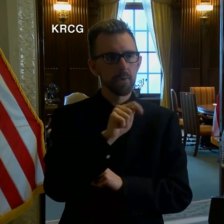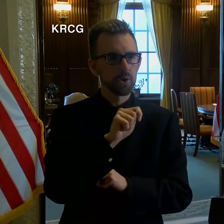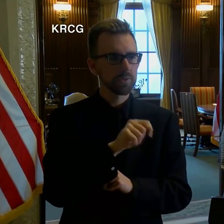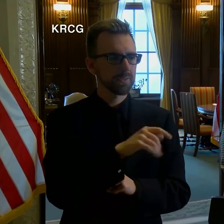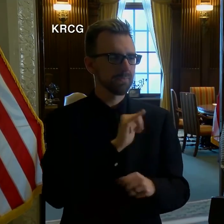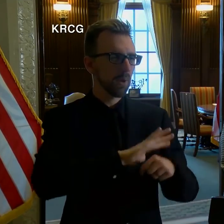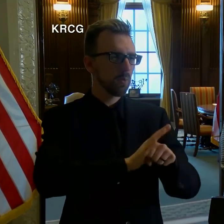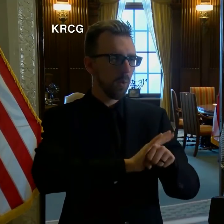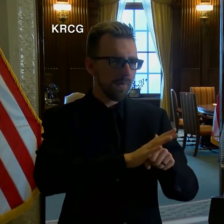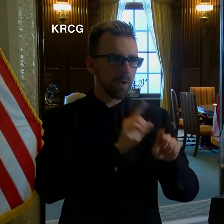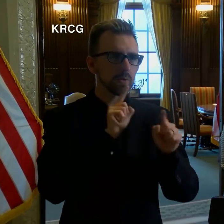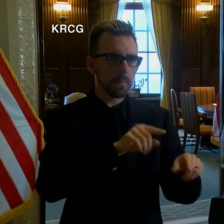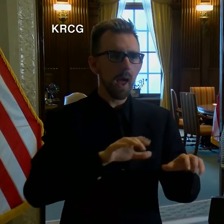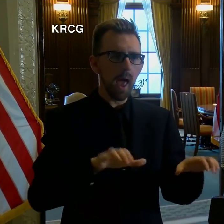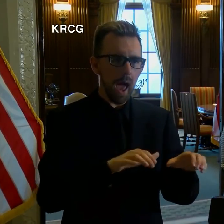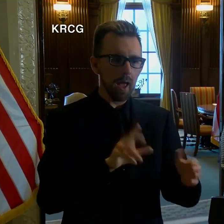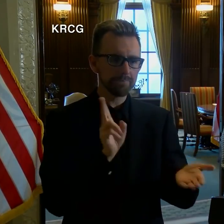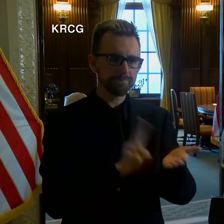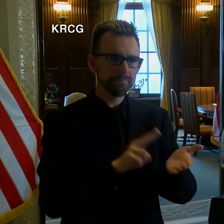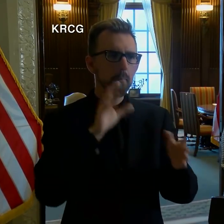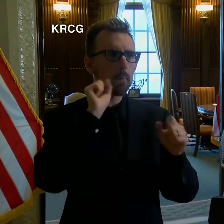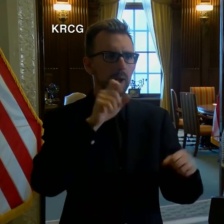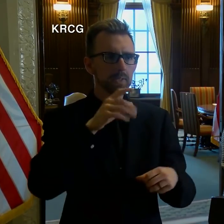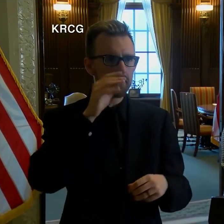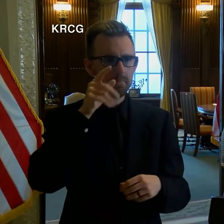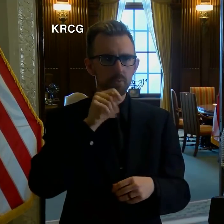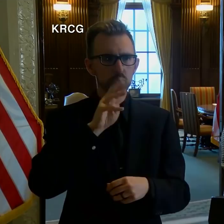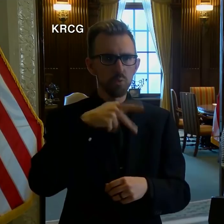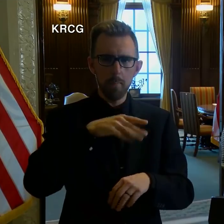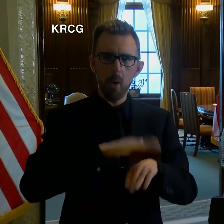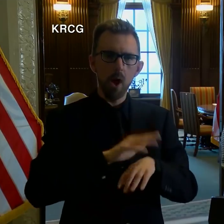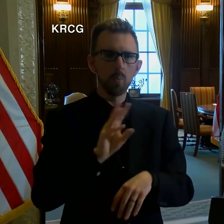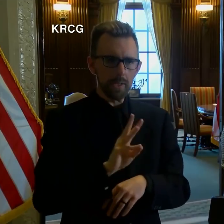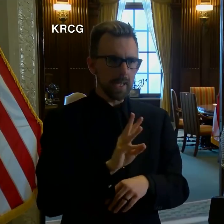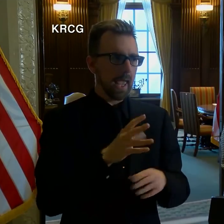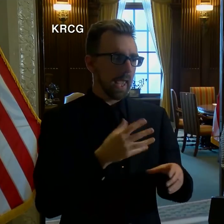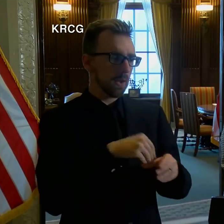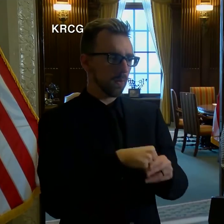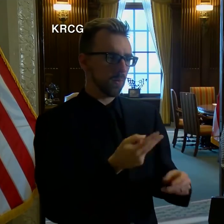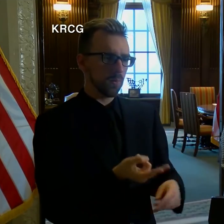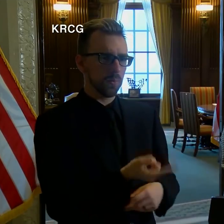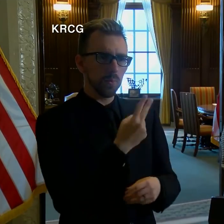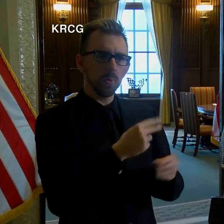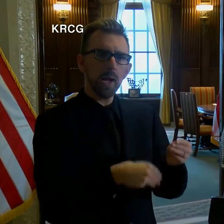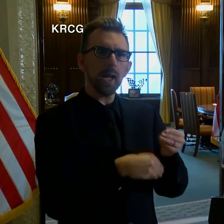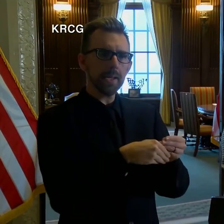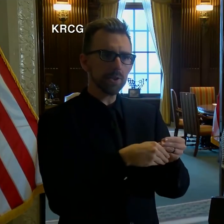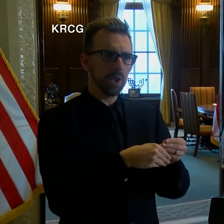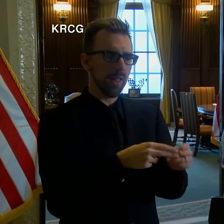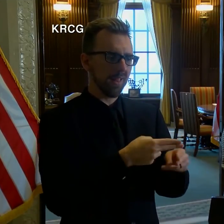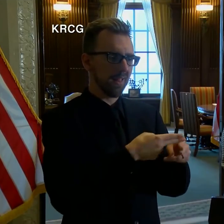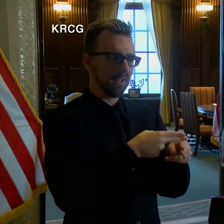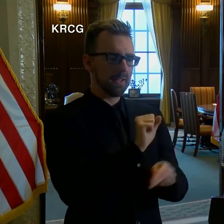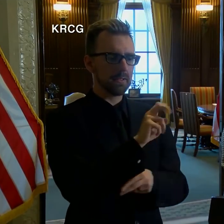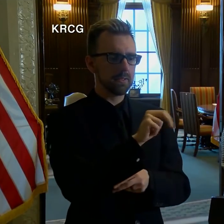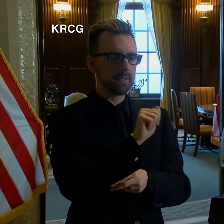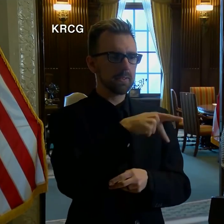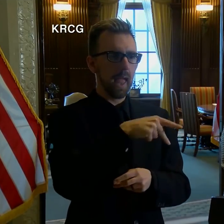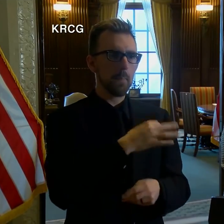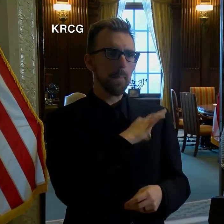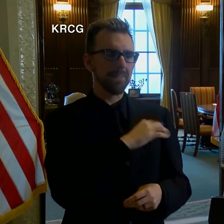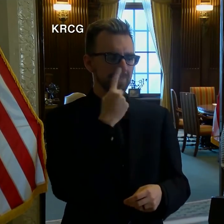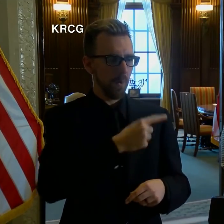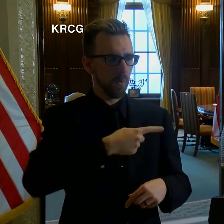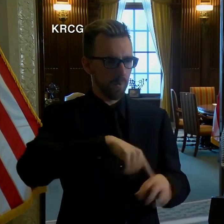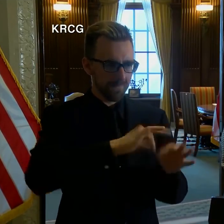Act that was signed by President Trump on Wednesday included two additional temporary SNAP benefits for Missouri